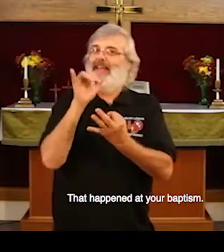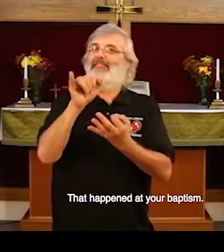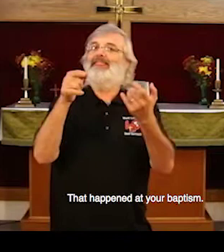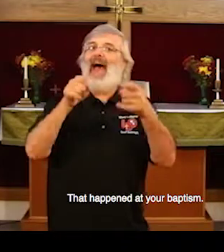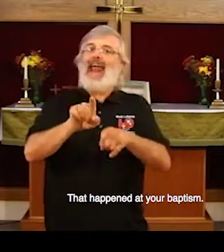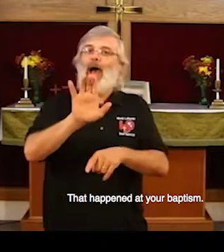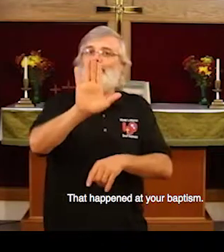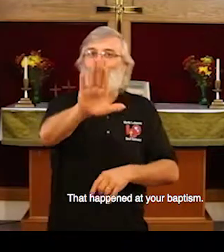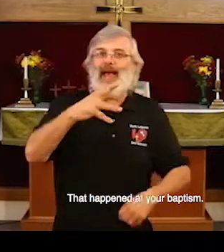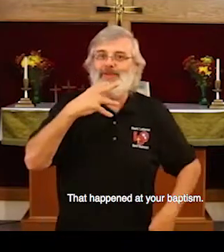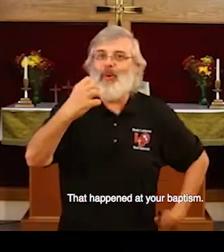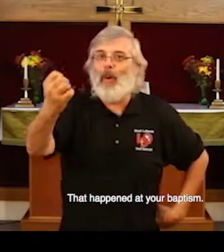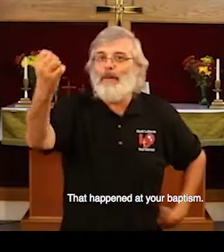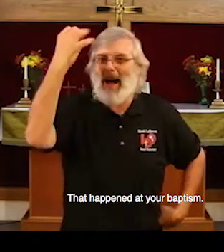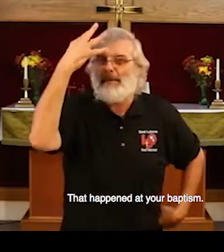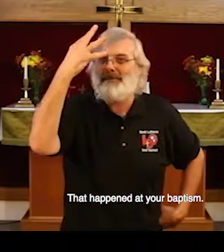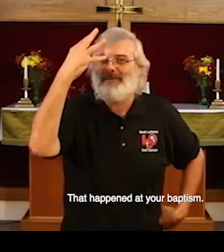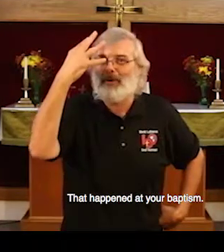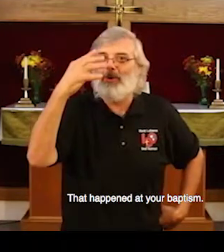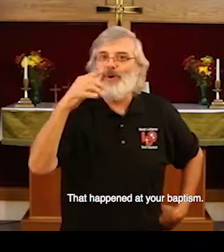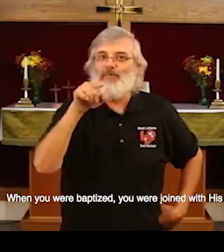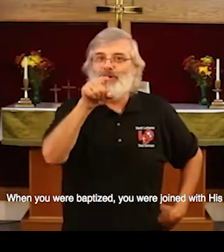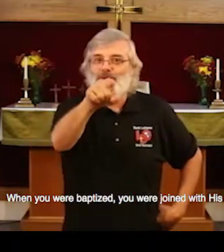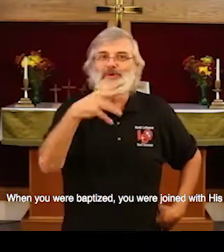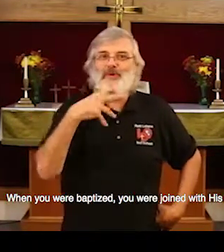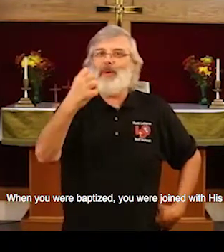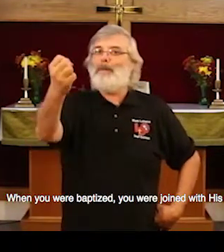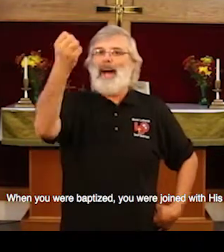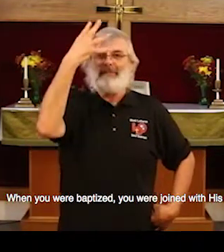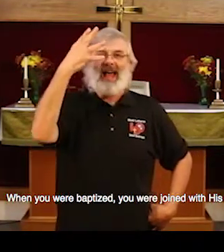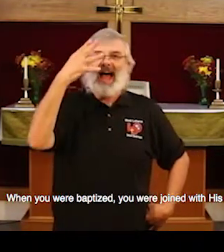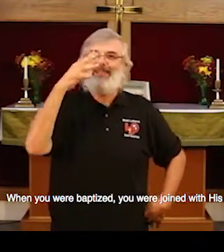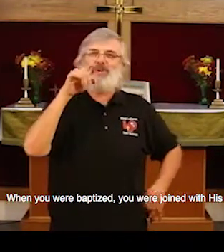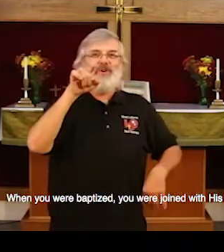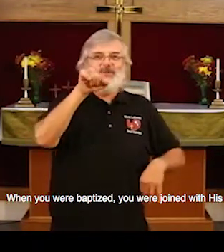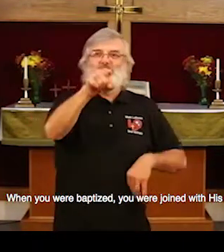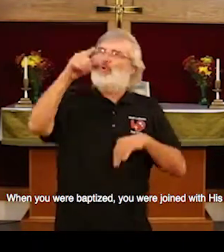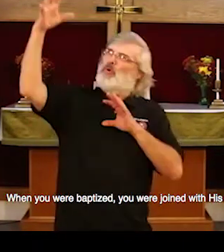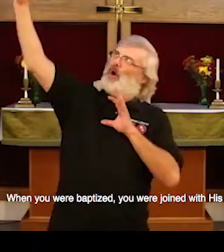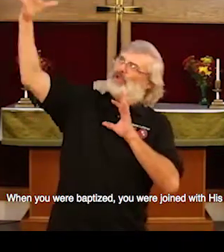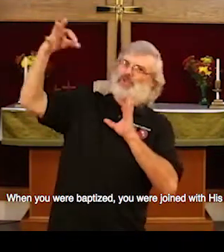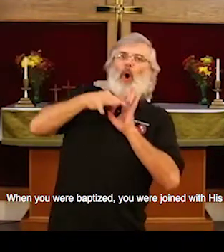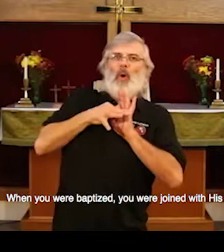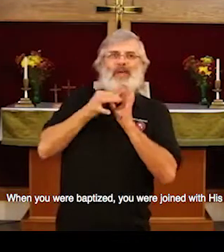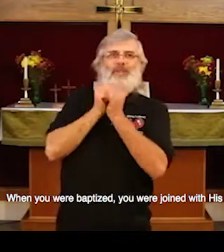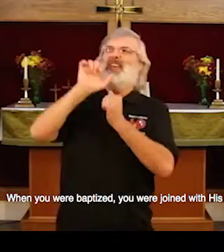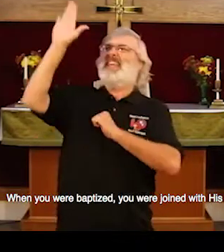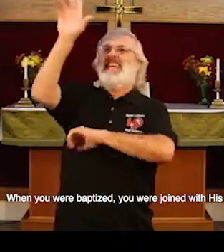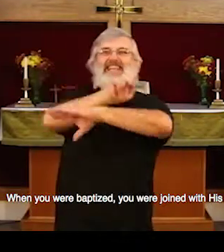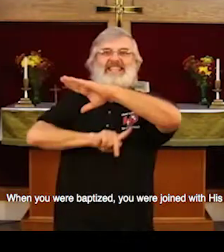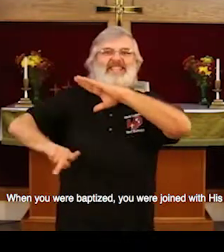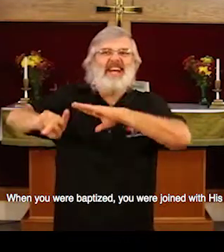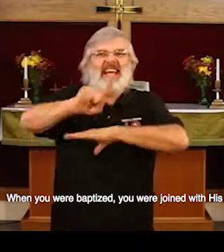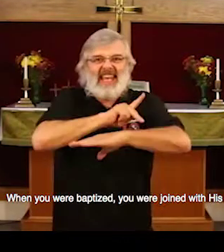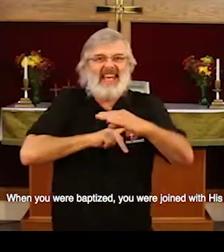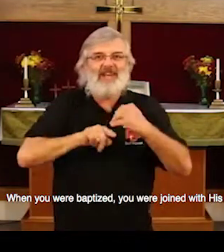That happened at your baptism. When you were baptized, you were joined with his kingdom.